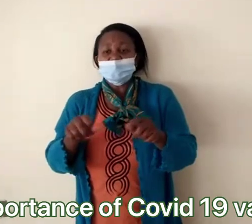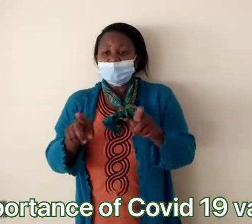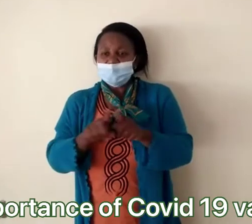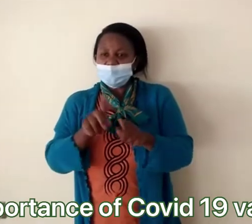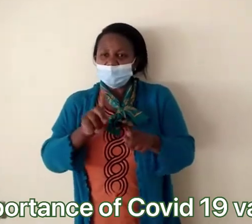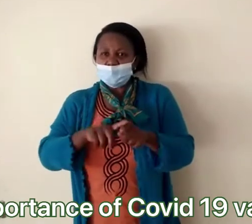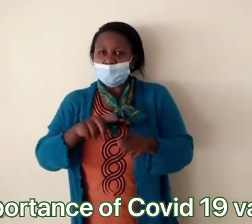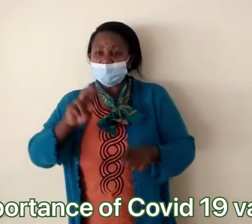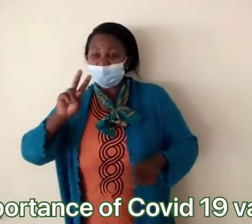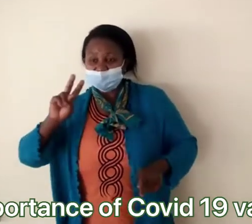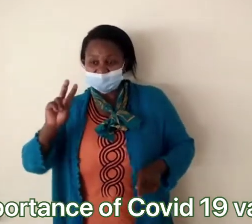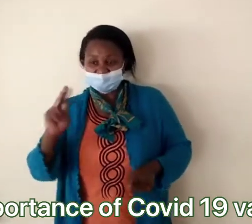problem.